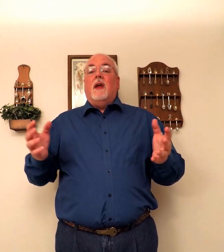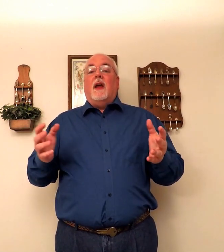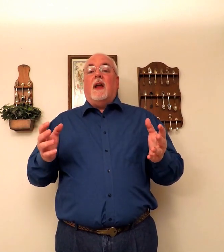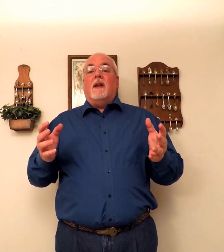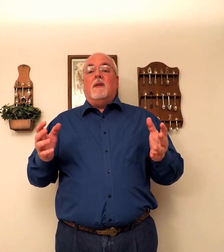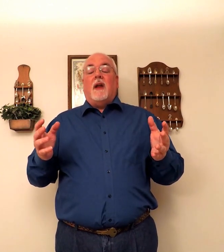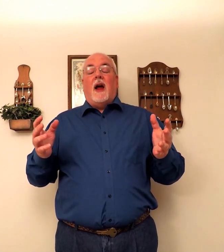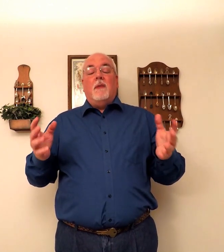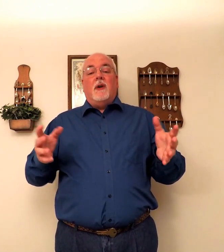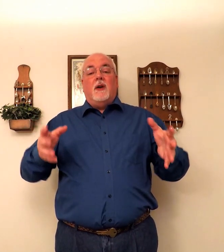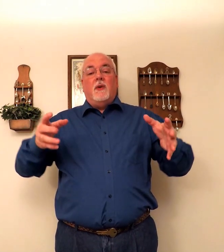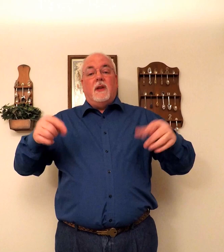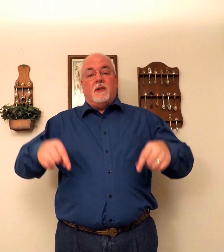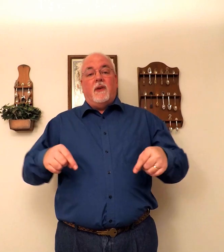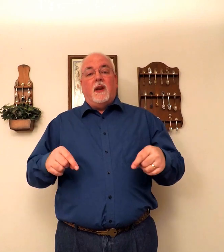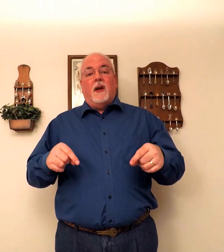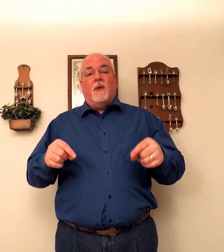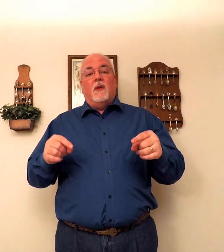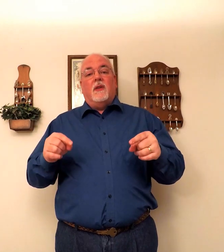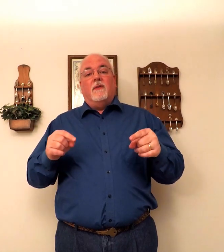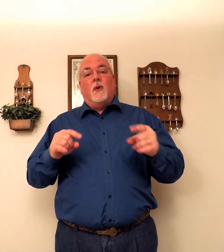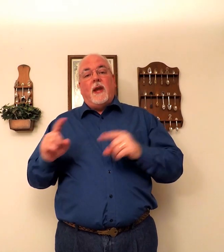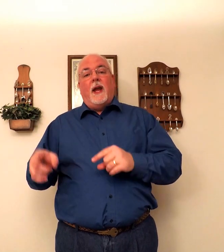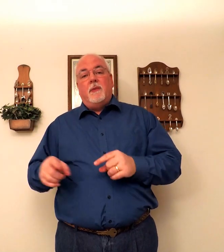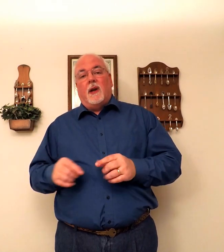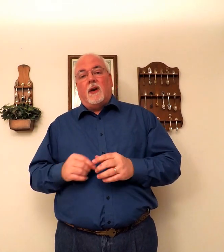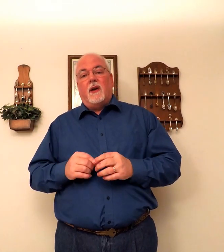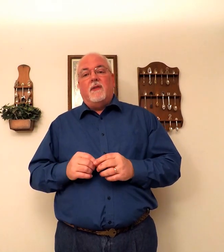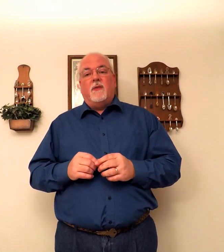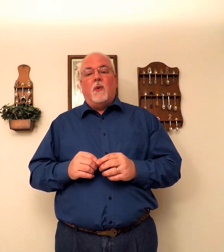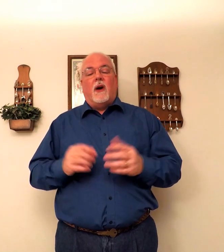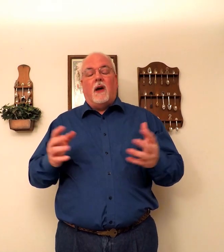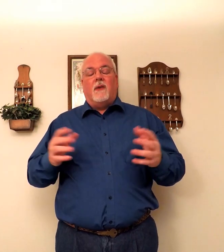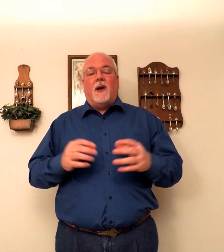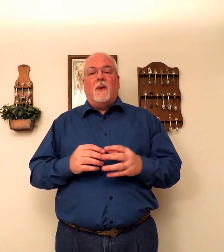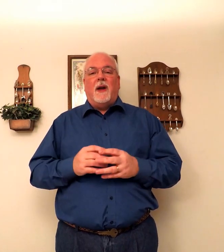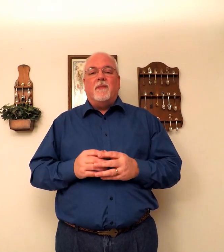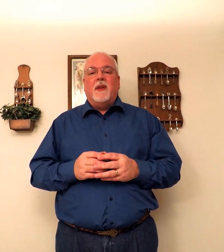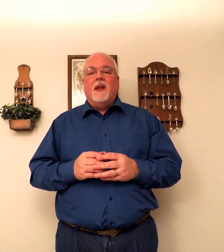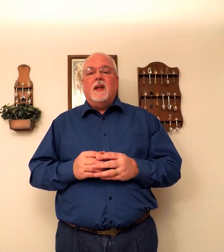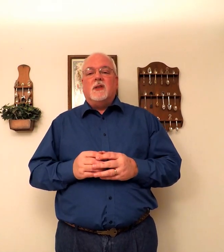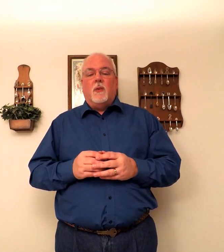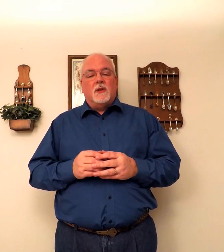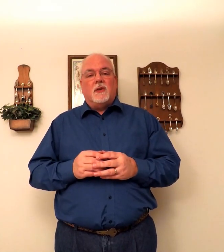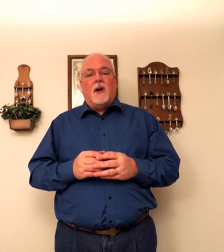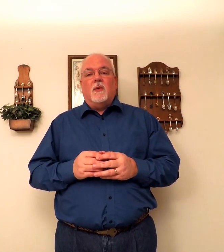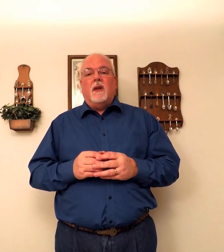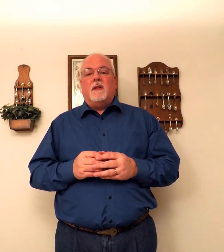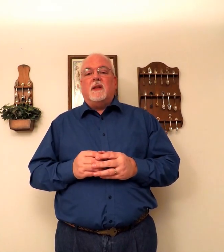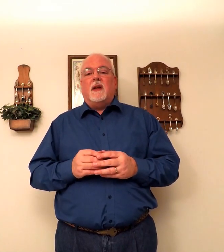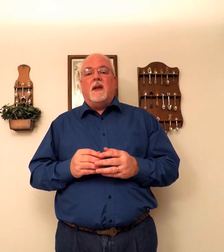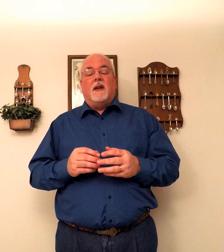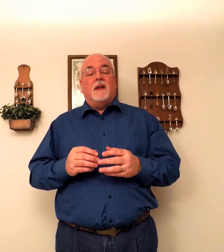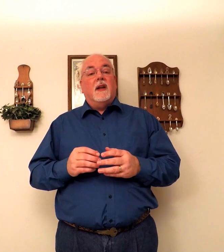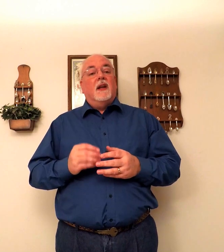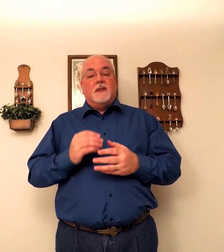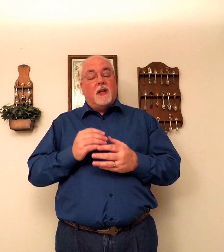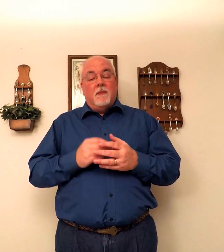I'm going to do in this video the vocabulary for I'll Fly Away. So we'll start with some